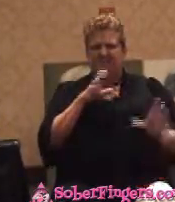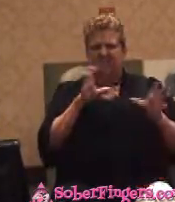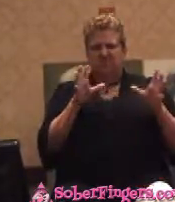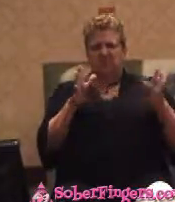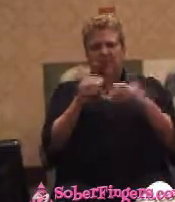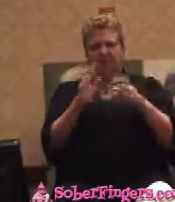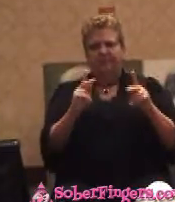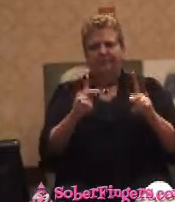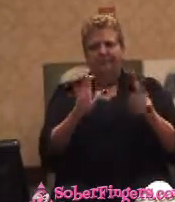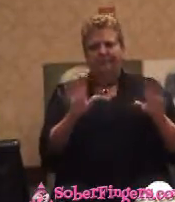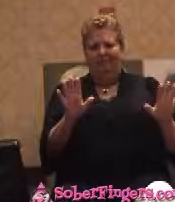Kings.